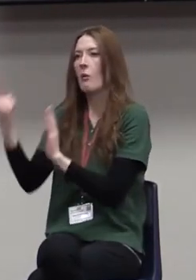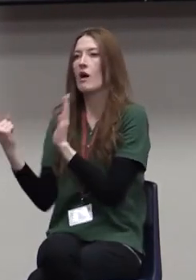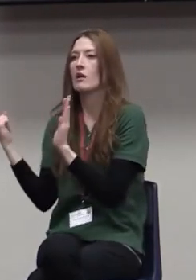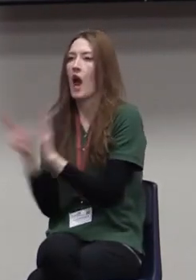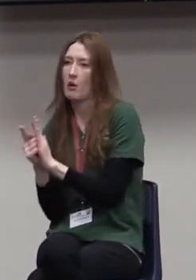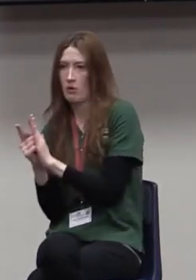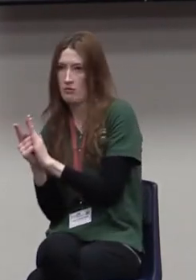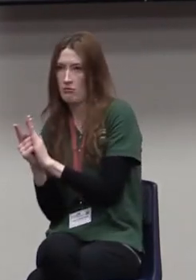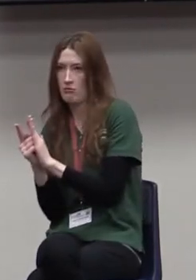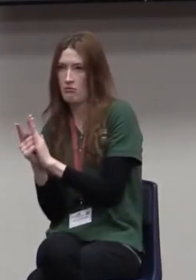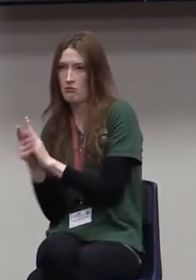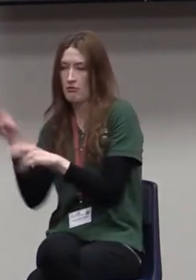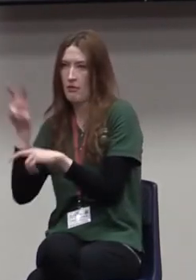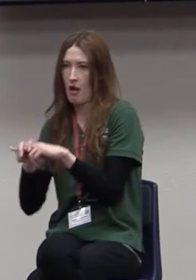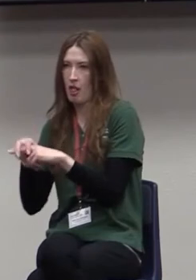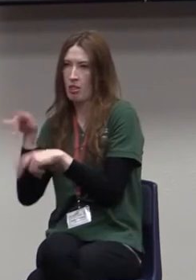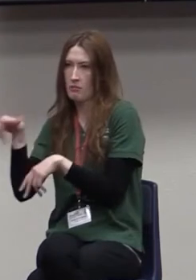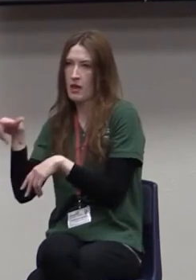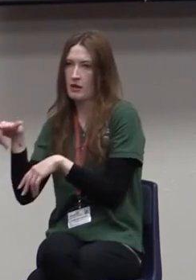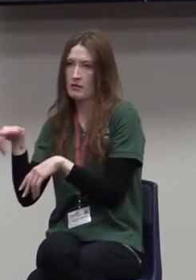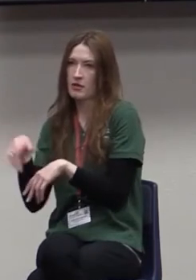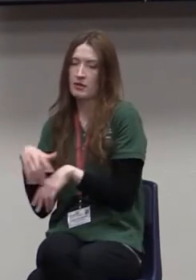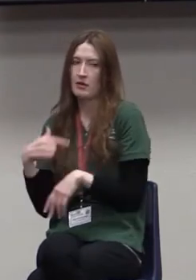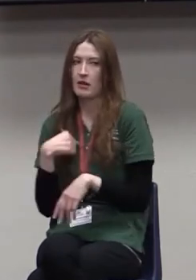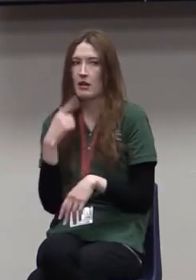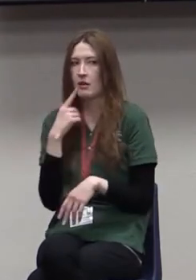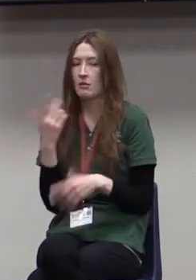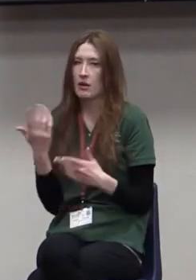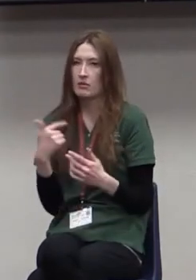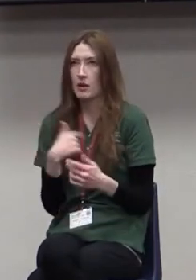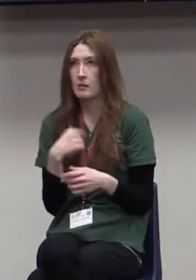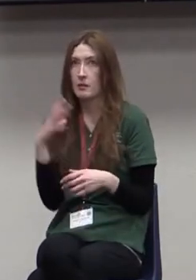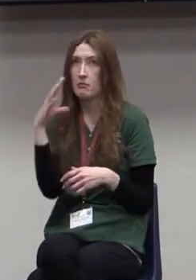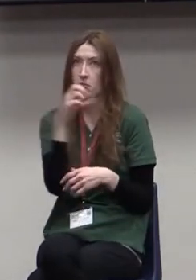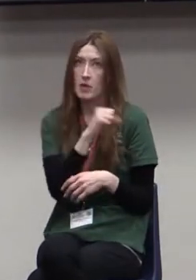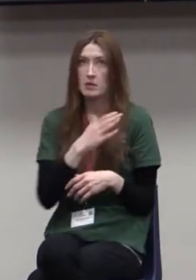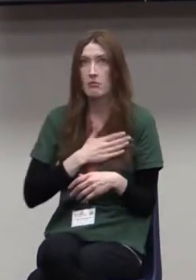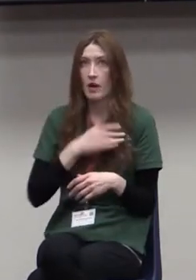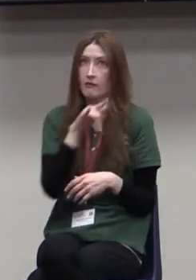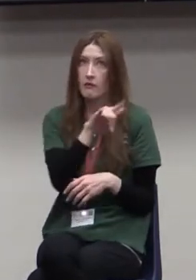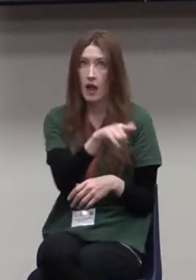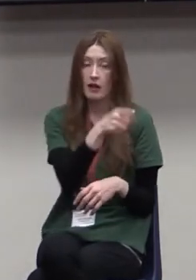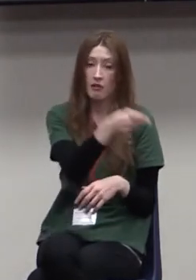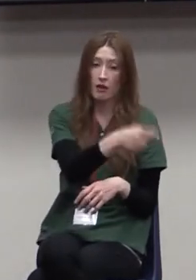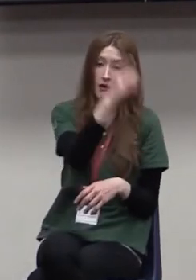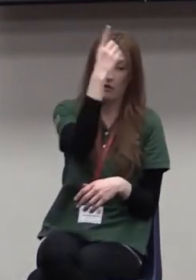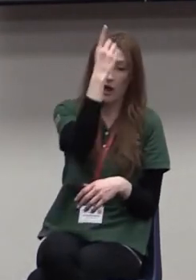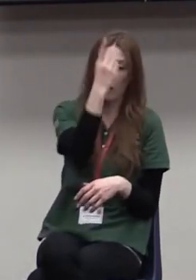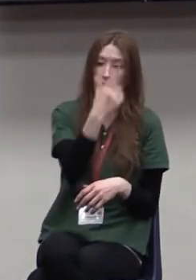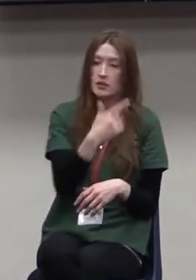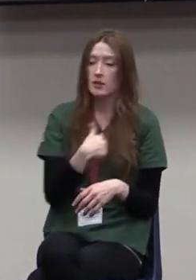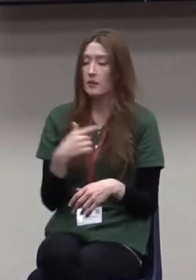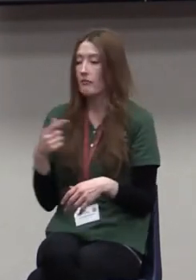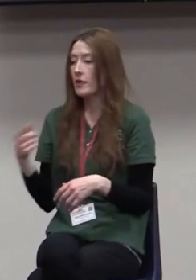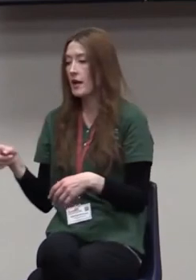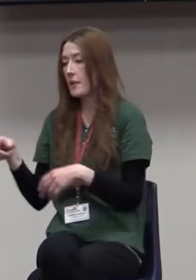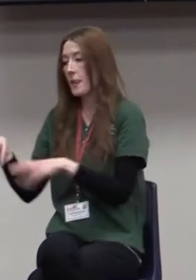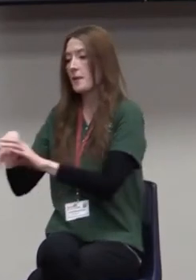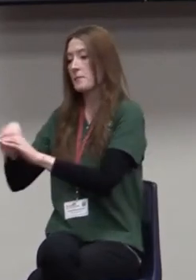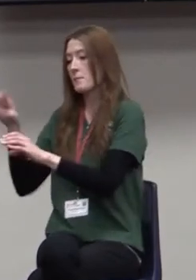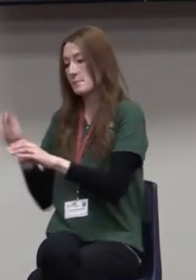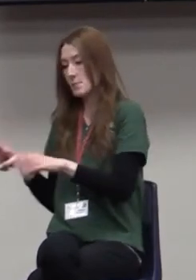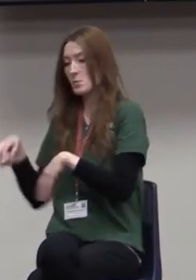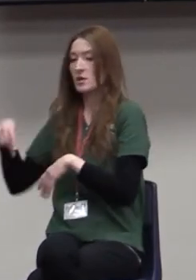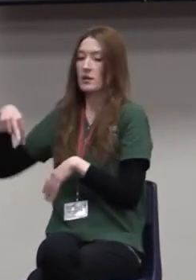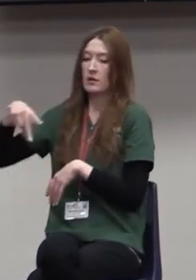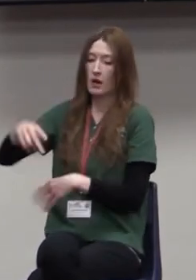flight in Dallas to Lubbock. And so I had to go get another flight. So I stand in line, it's a quarter mile long, takes me an hour to get to